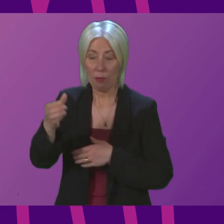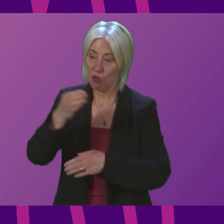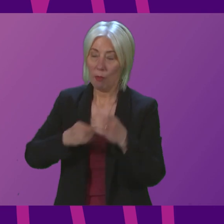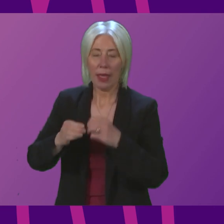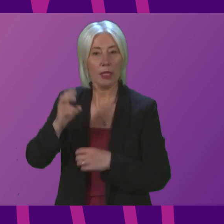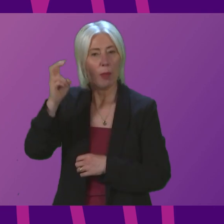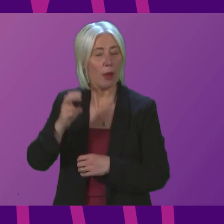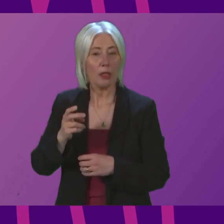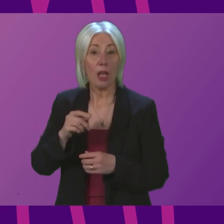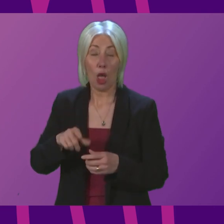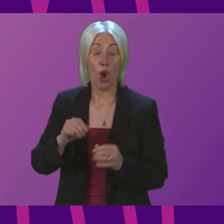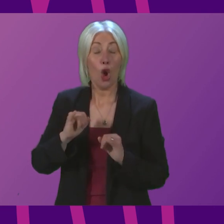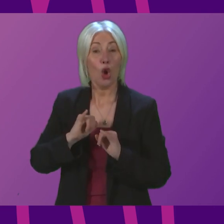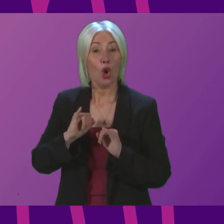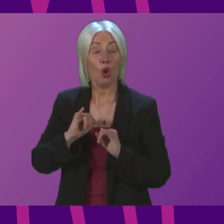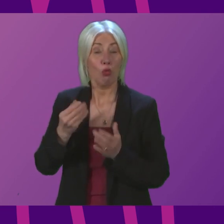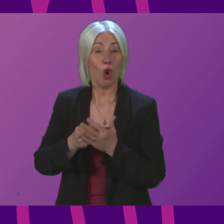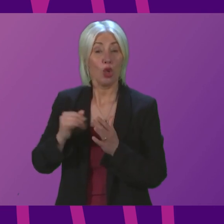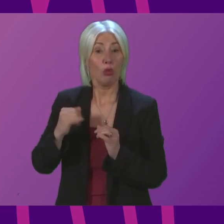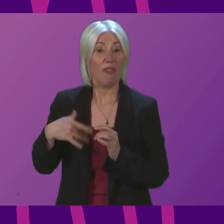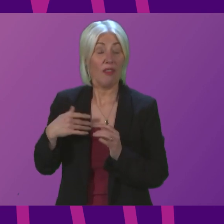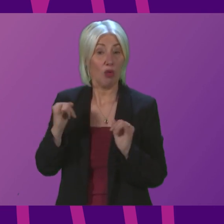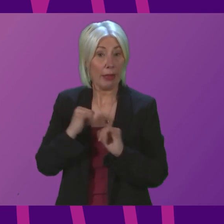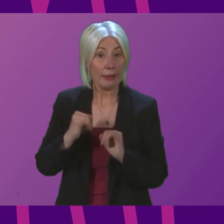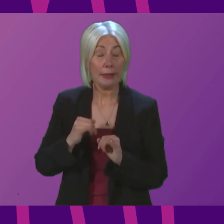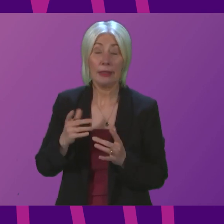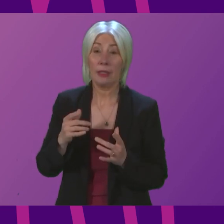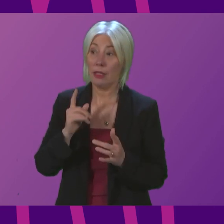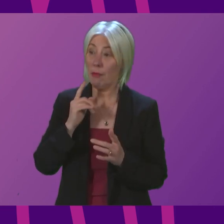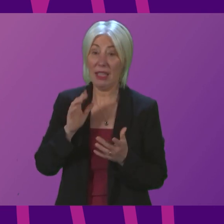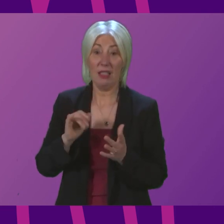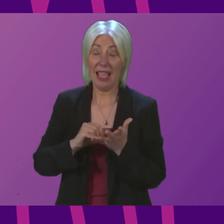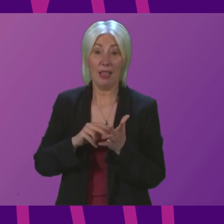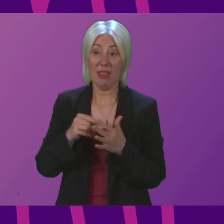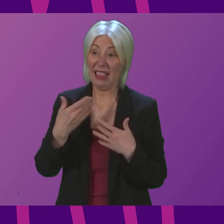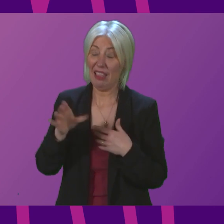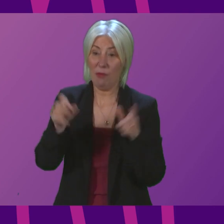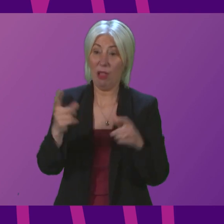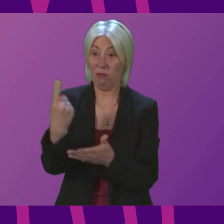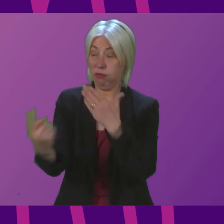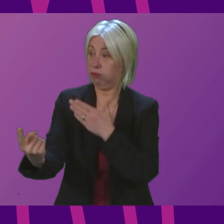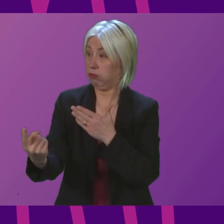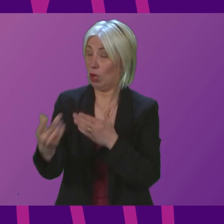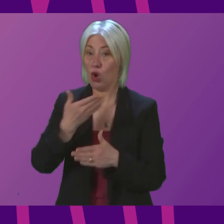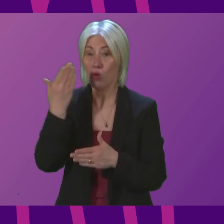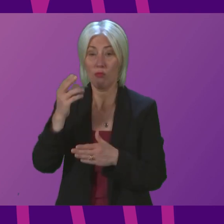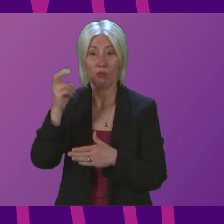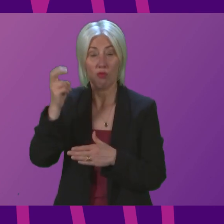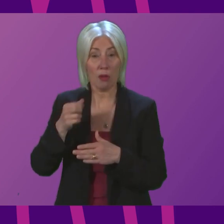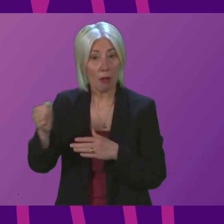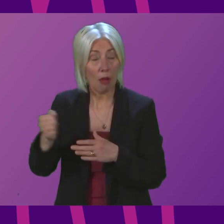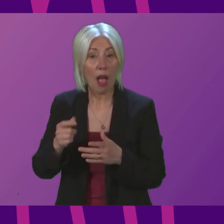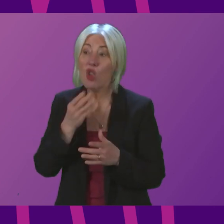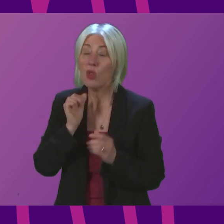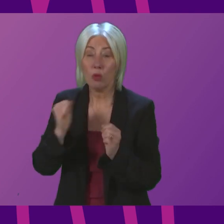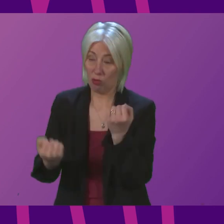cost of living and climate crisis this SNP Green government are leaving people stranded with no public transport and asking them to use gas guzzling